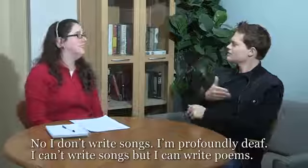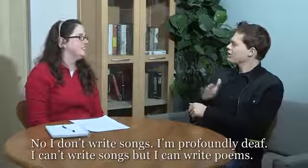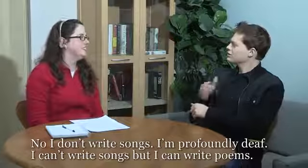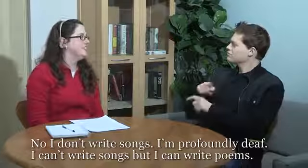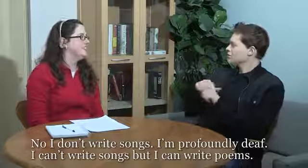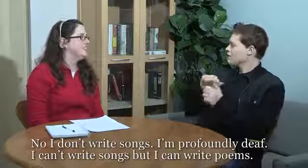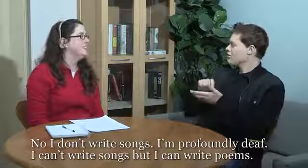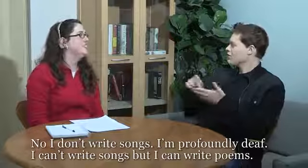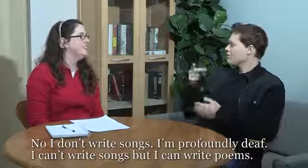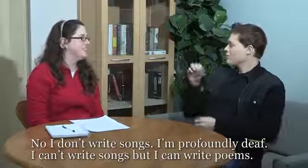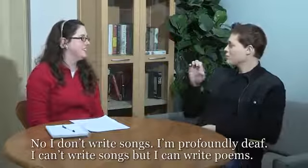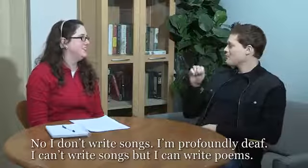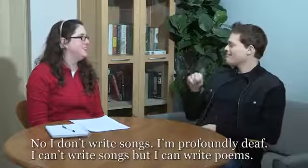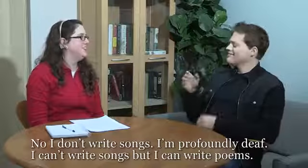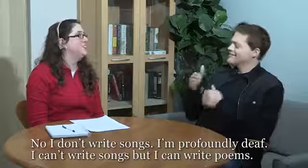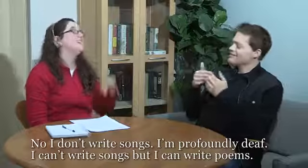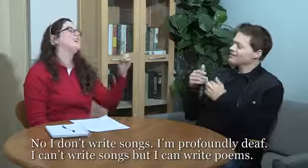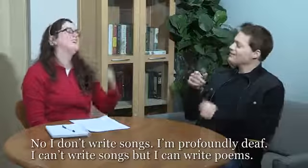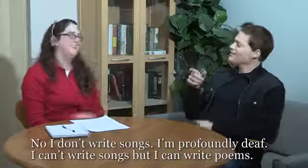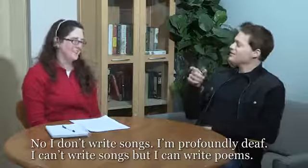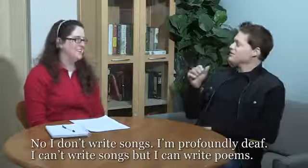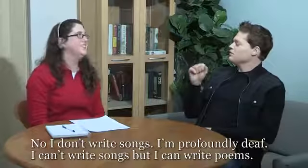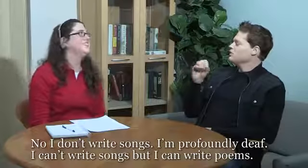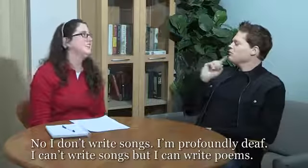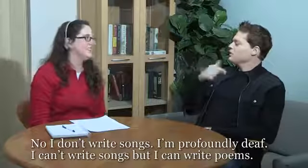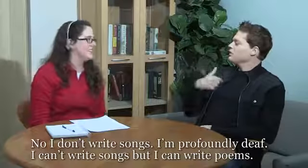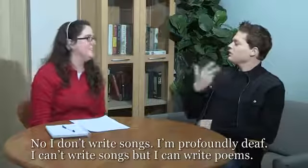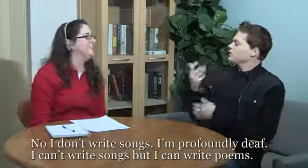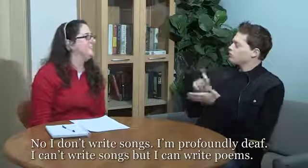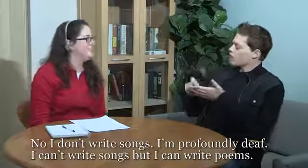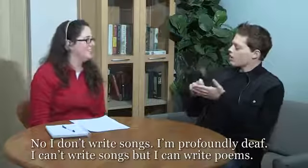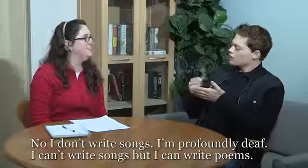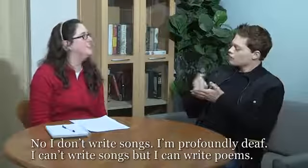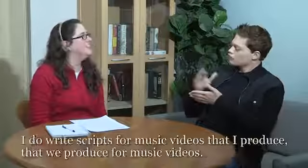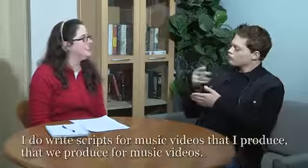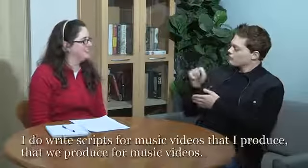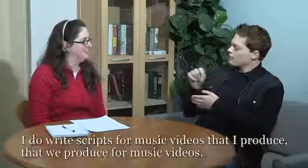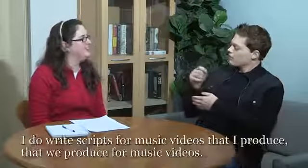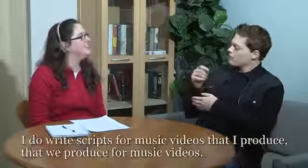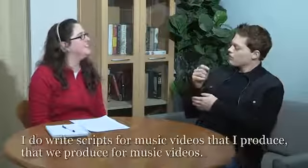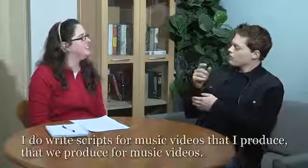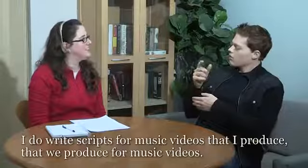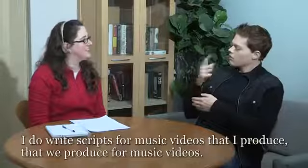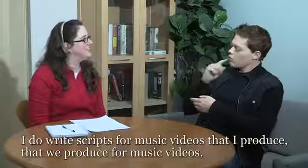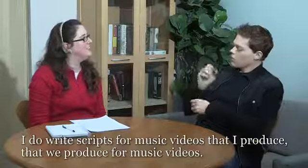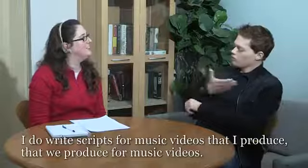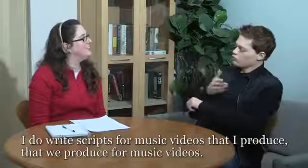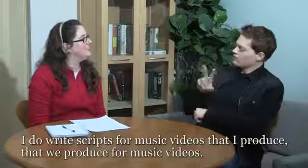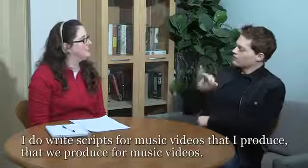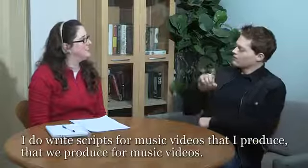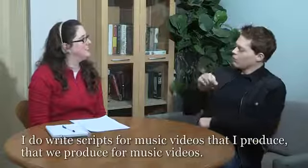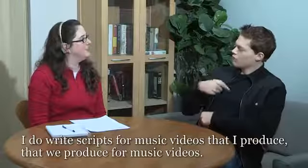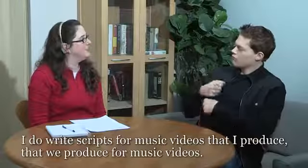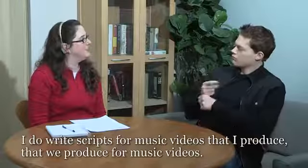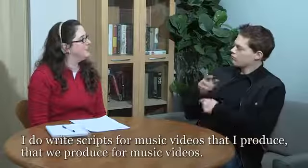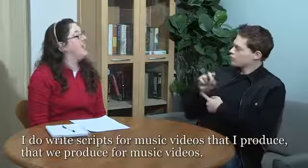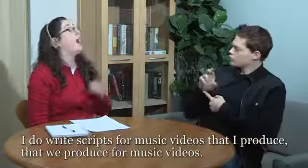How can I write songs? But I can write poems. But, you know, I write the script for the music video